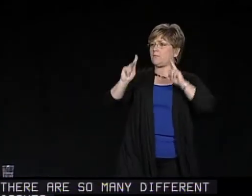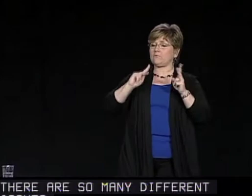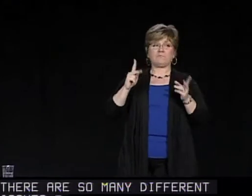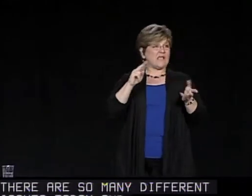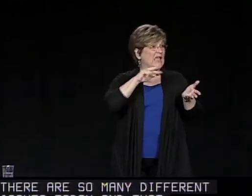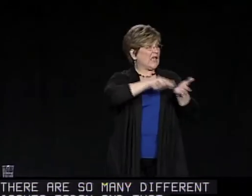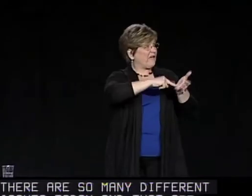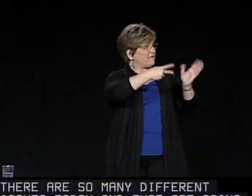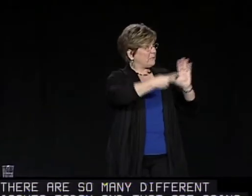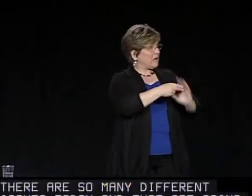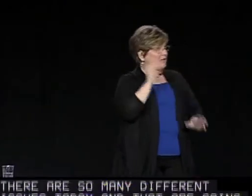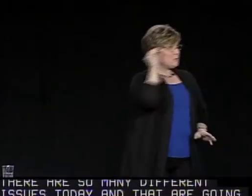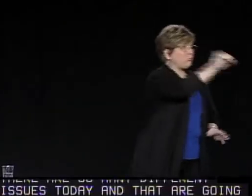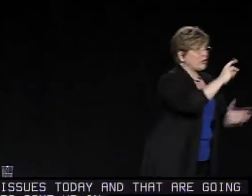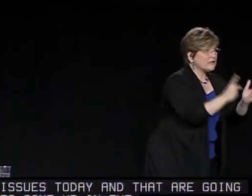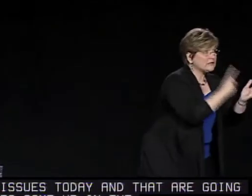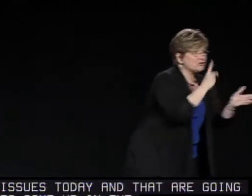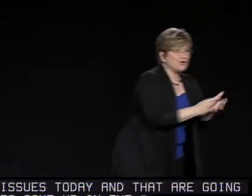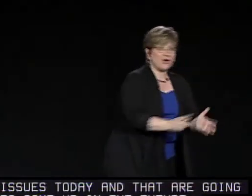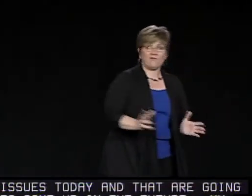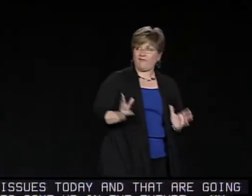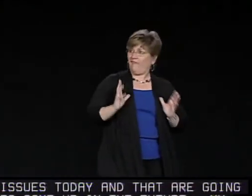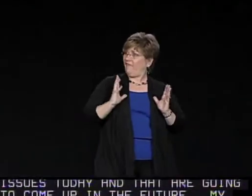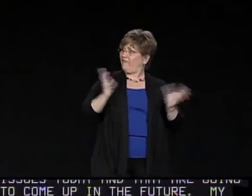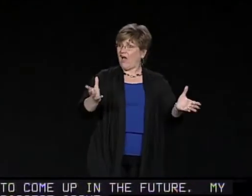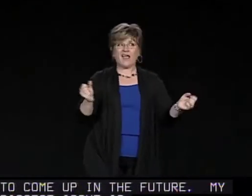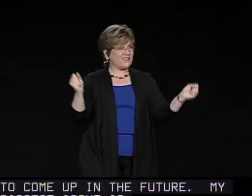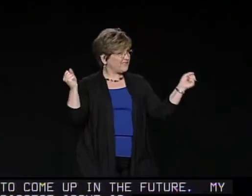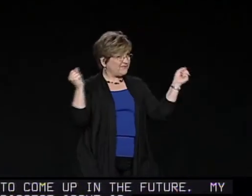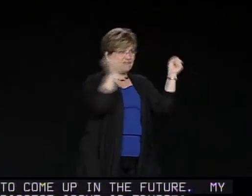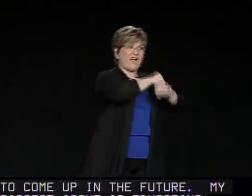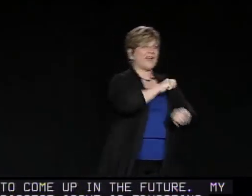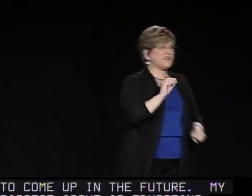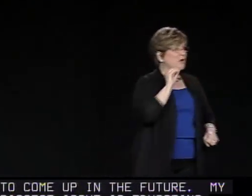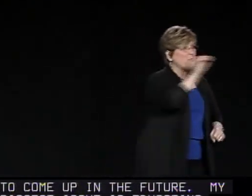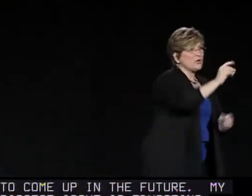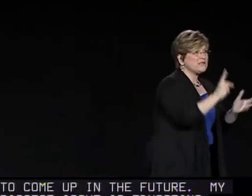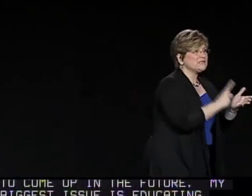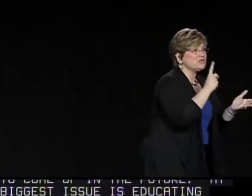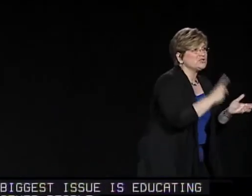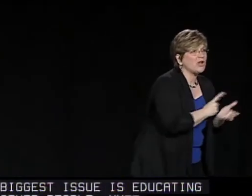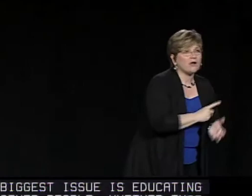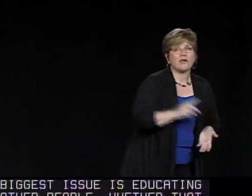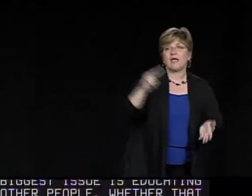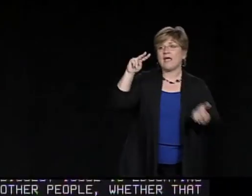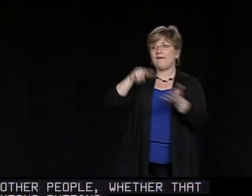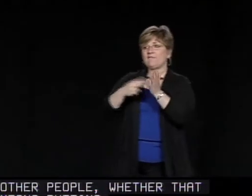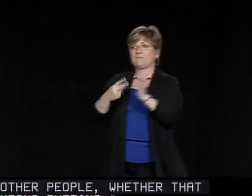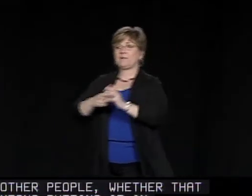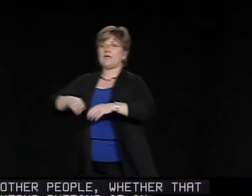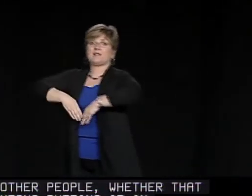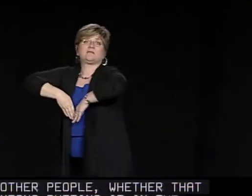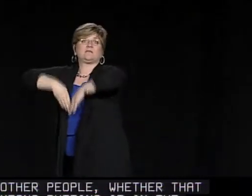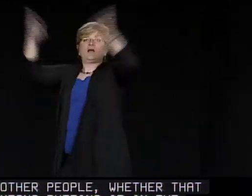My biggest issue is educating other people. Whether that means putting it in the dictionary. Fine. Let's fight to put it in the dictionary.